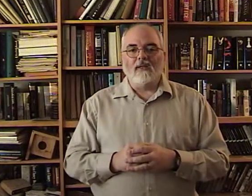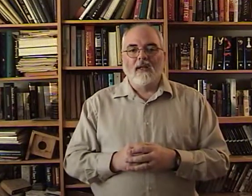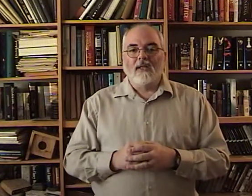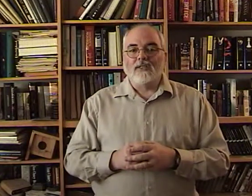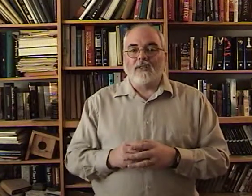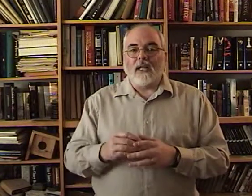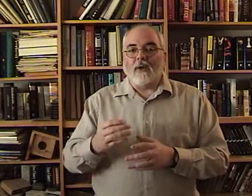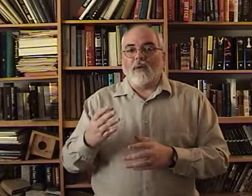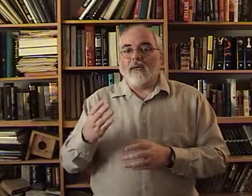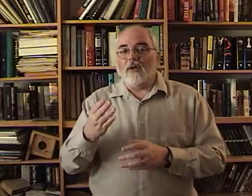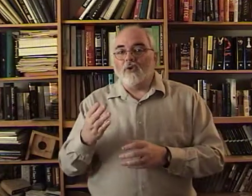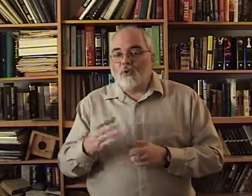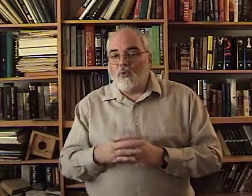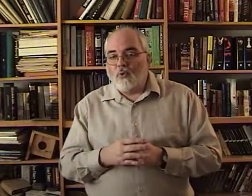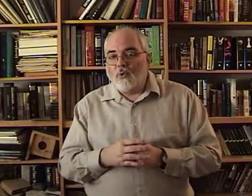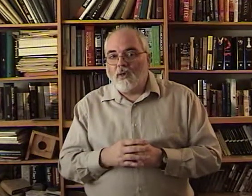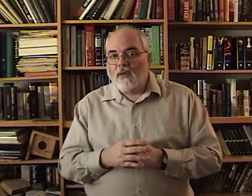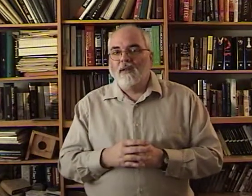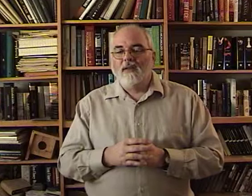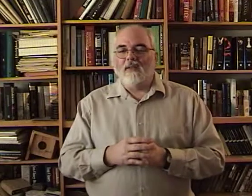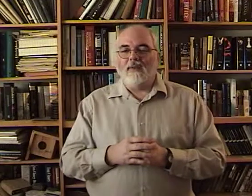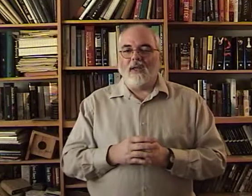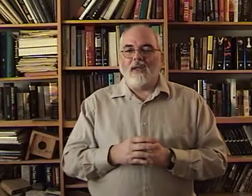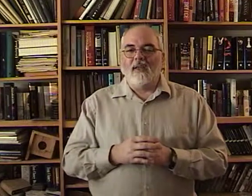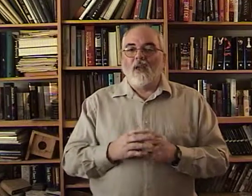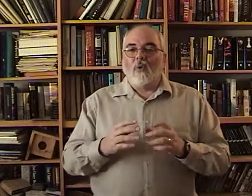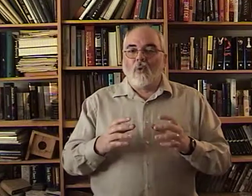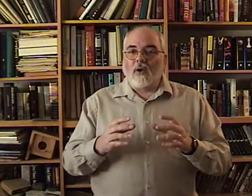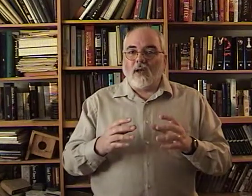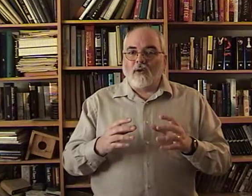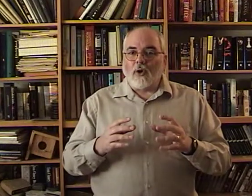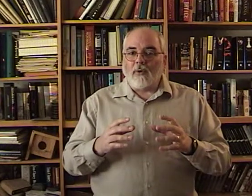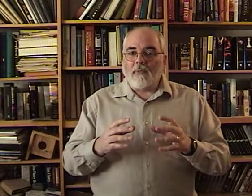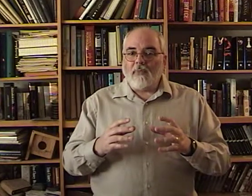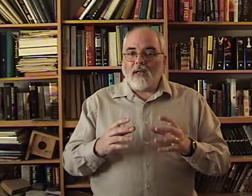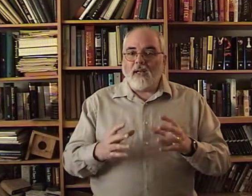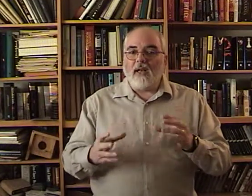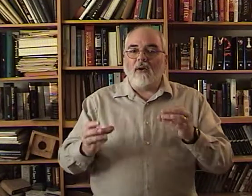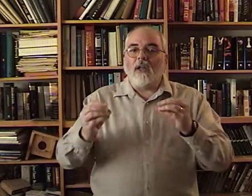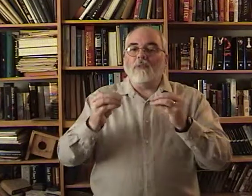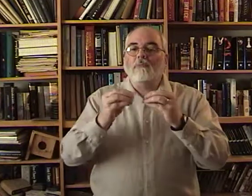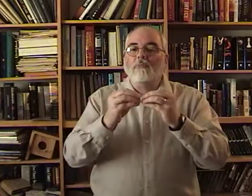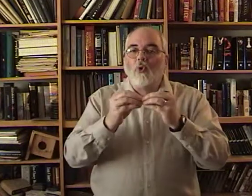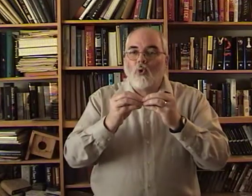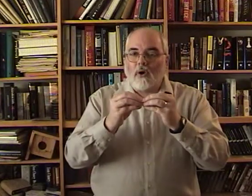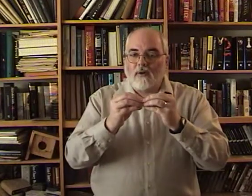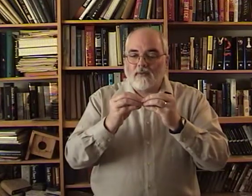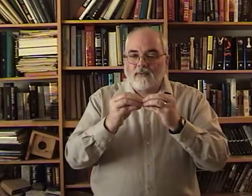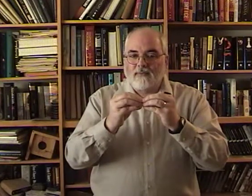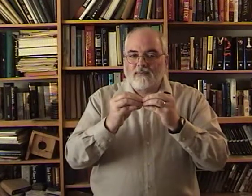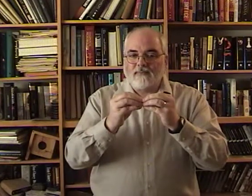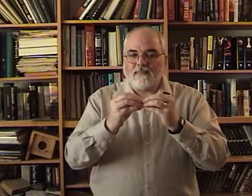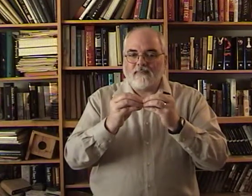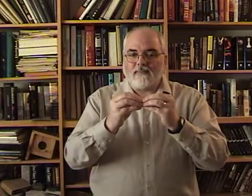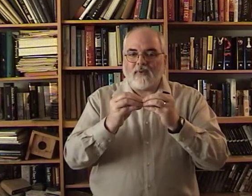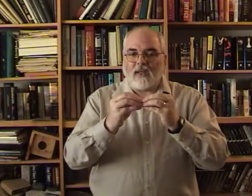Just like we did on to. Okay. We're going to interpret the meaning here. it's going to be more. Okay.